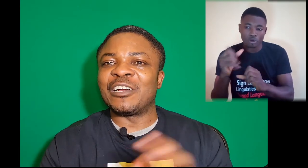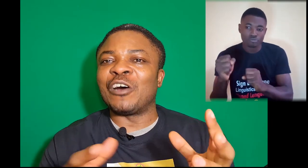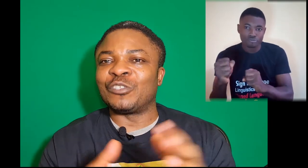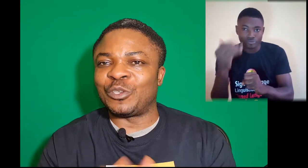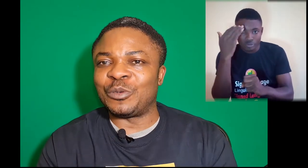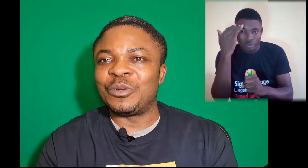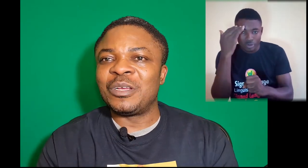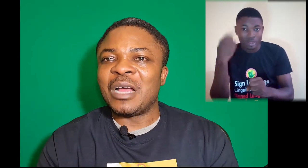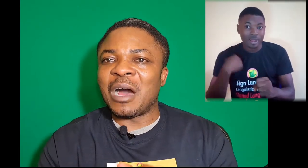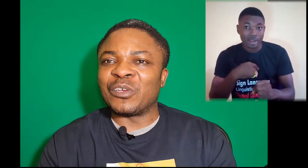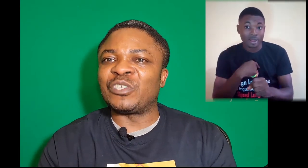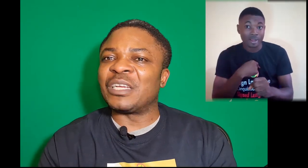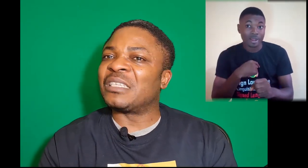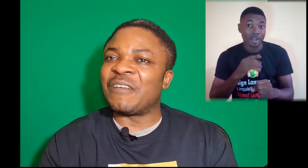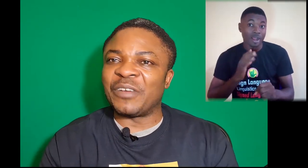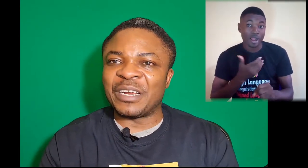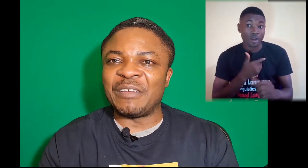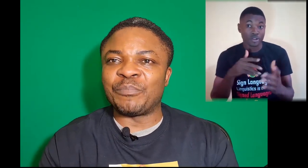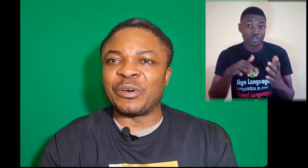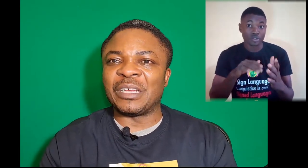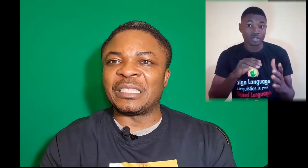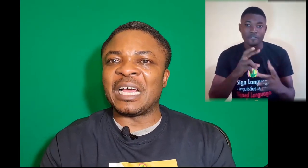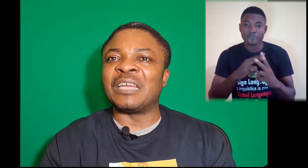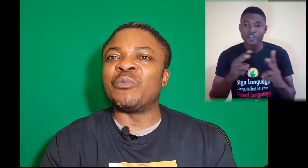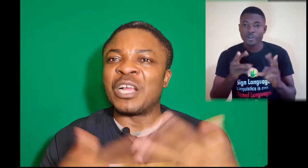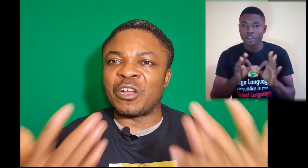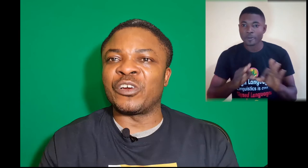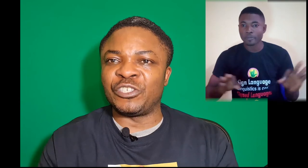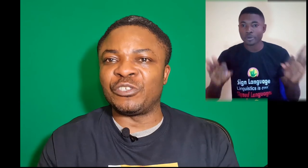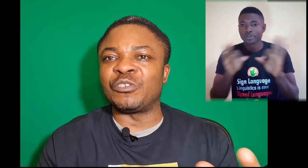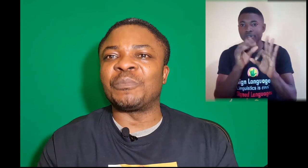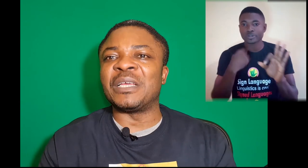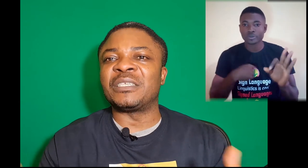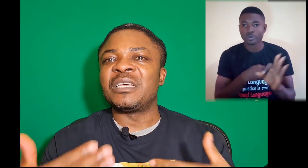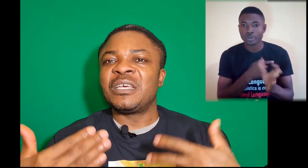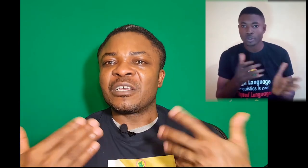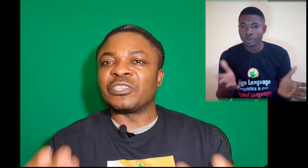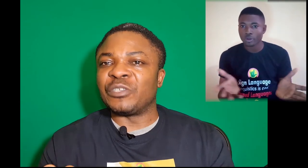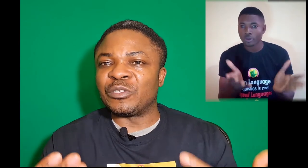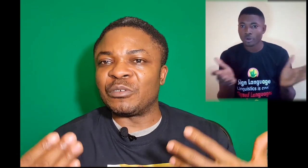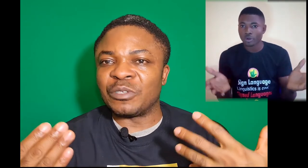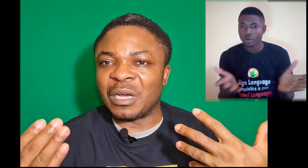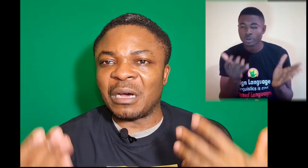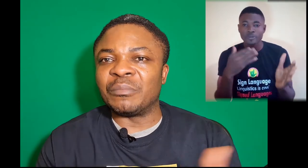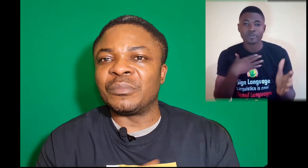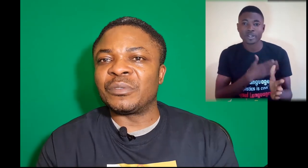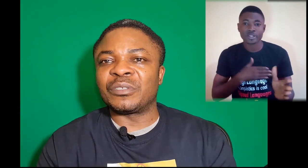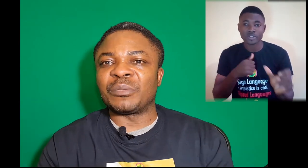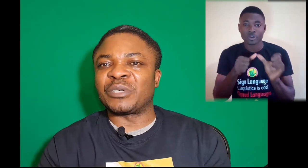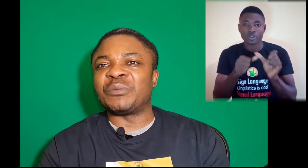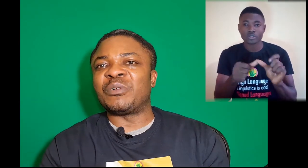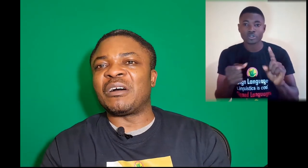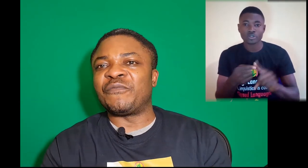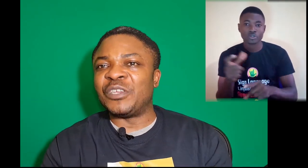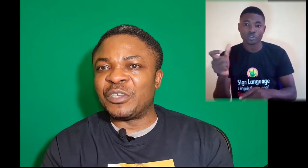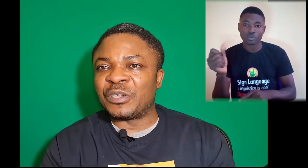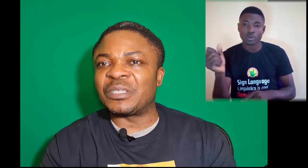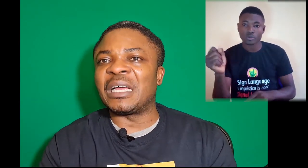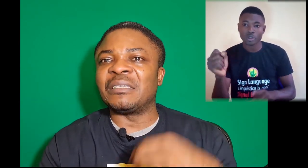onto. Our studies are very important and we encourage you to please continue to, um, subscribe to our videos and